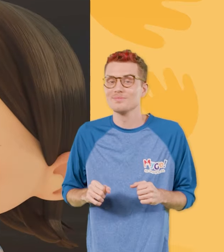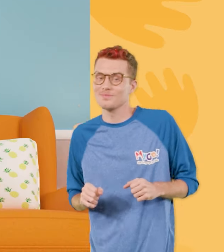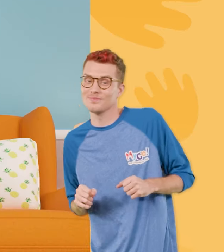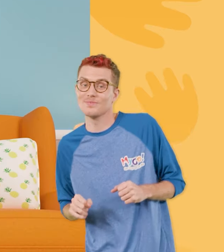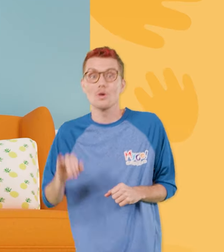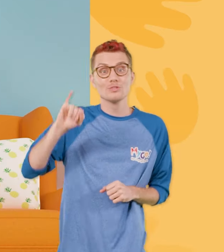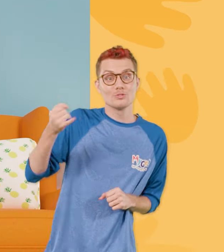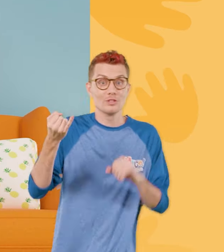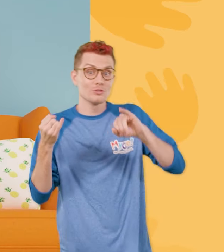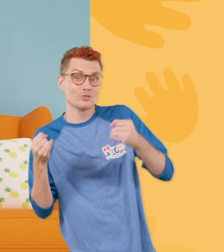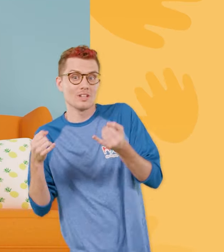J, J, Jump